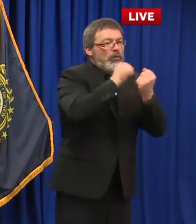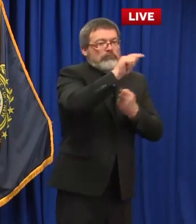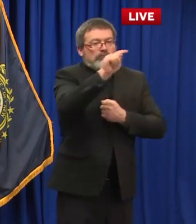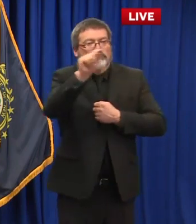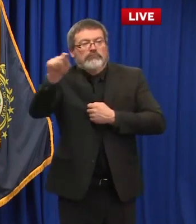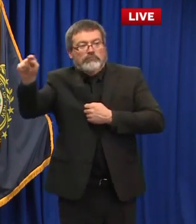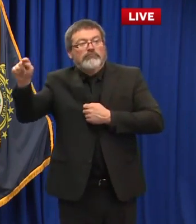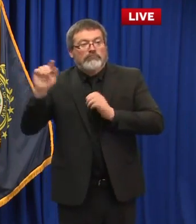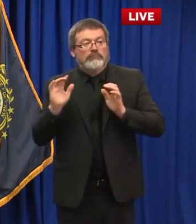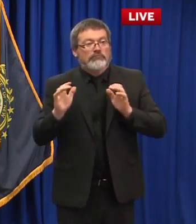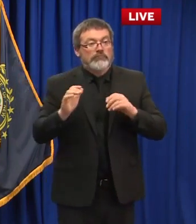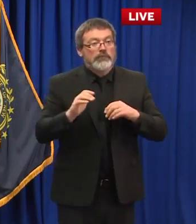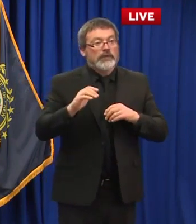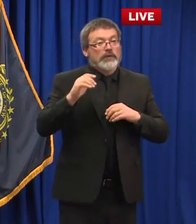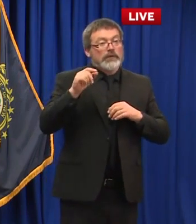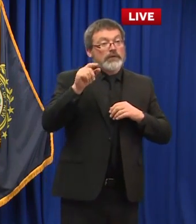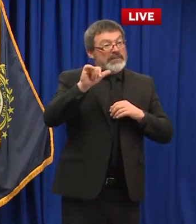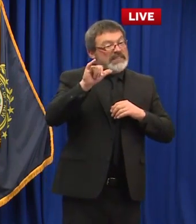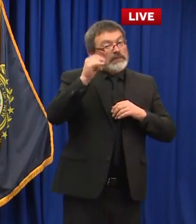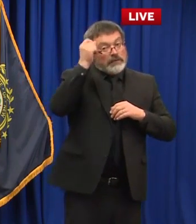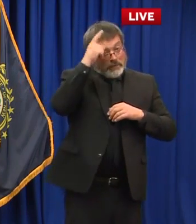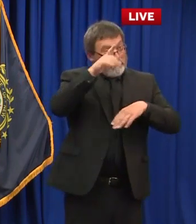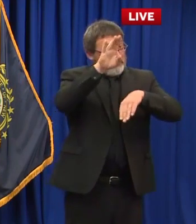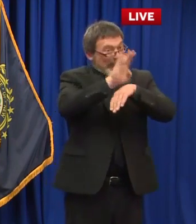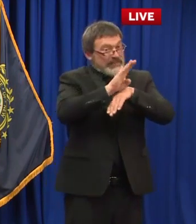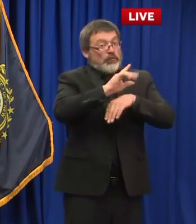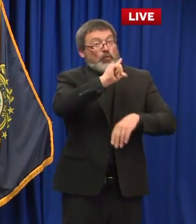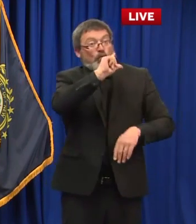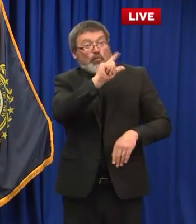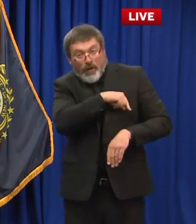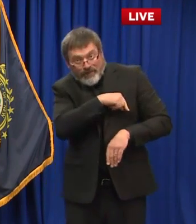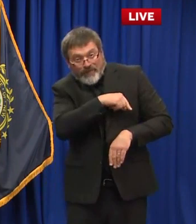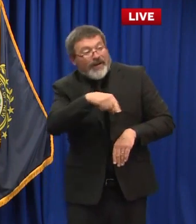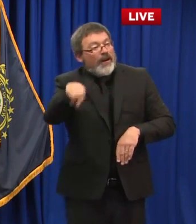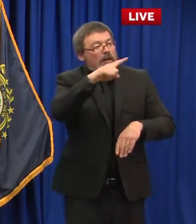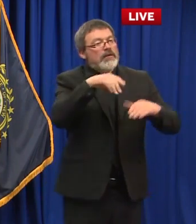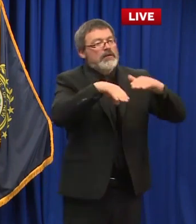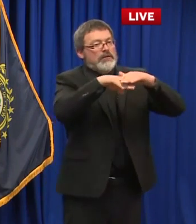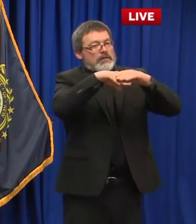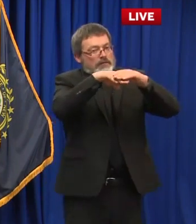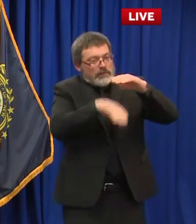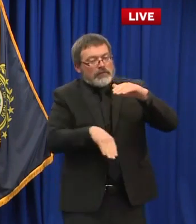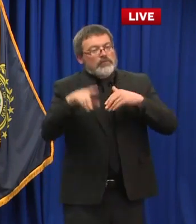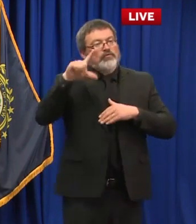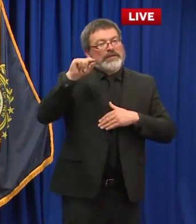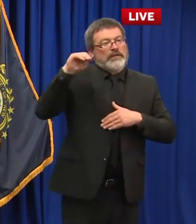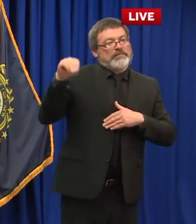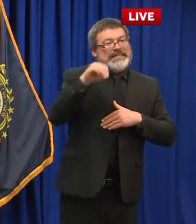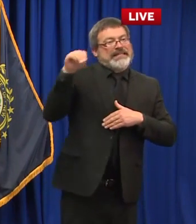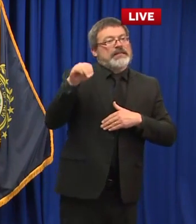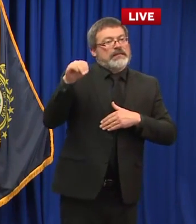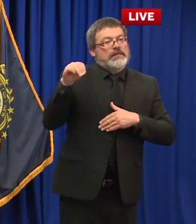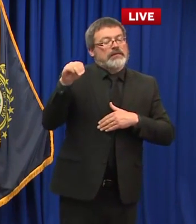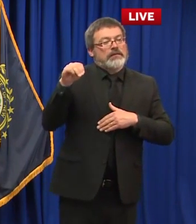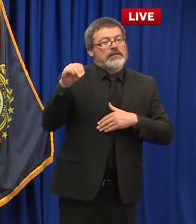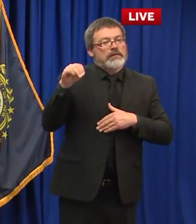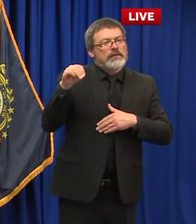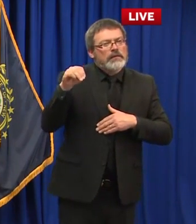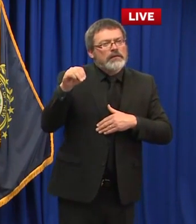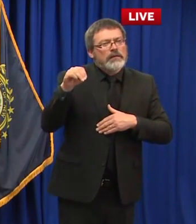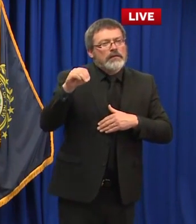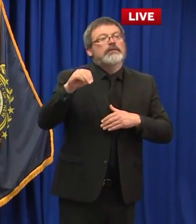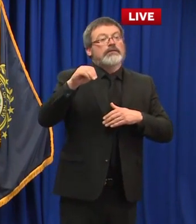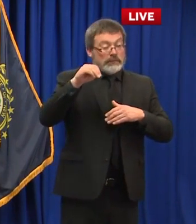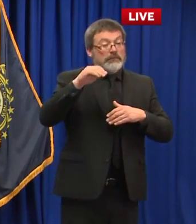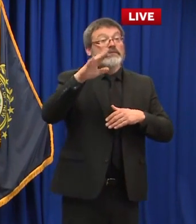franchises, no self-employed. There's other opportunities for them. There's other opportunities for large businesses. Healthcare has been taken out only because they have their